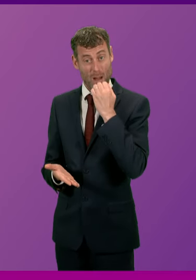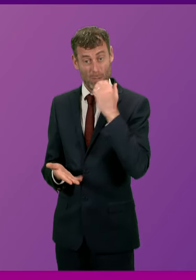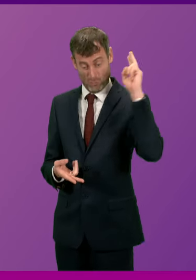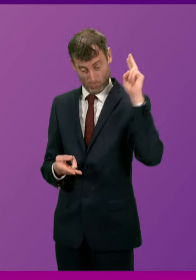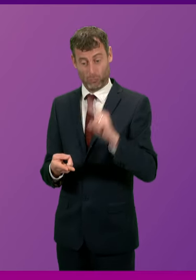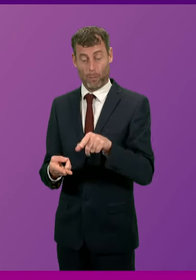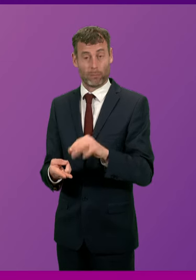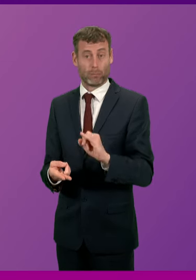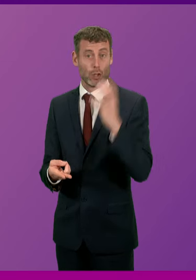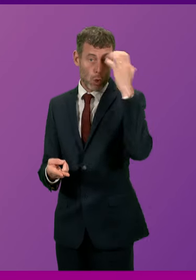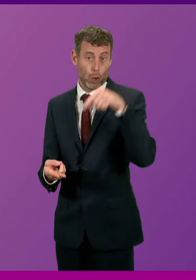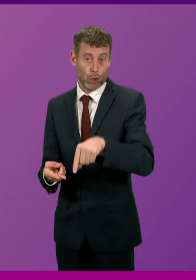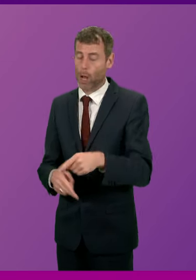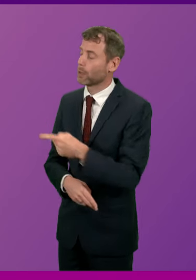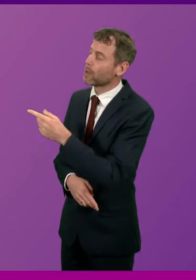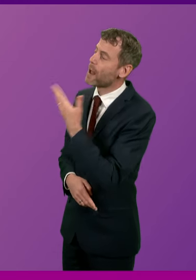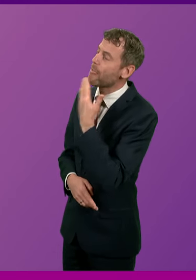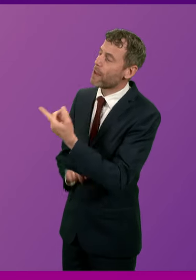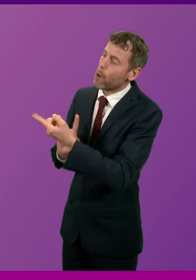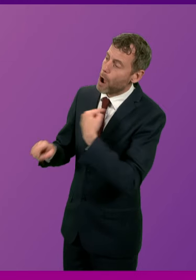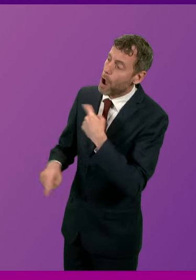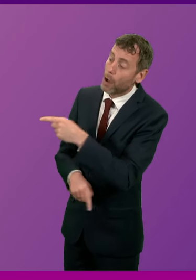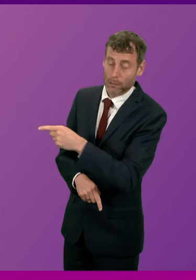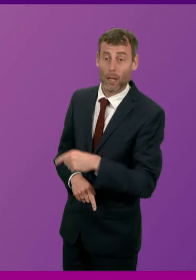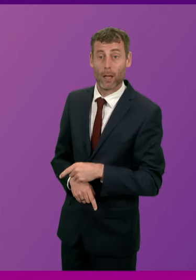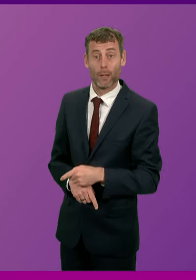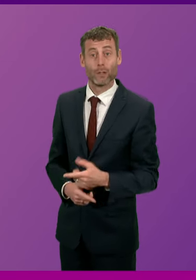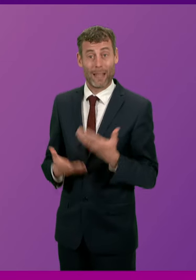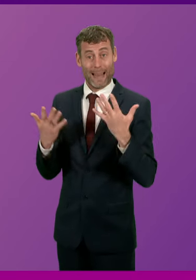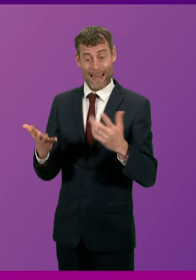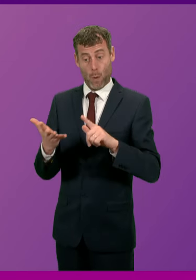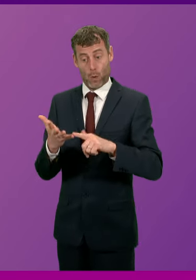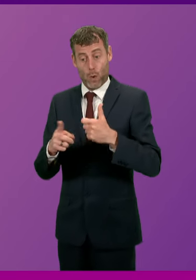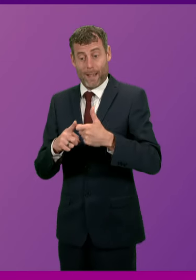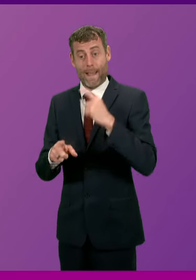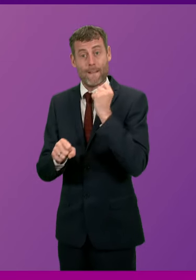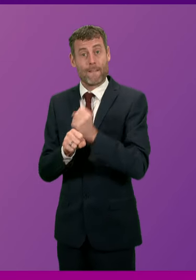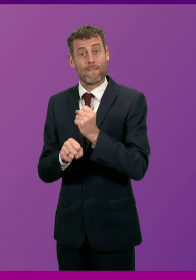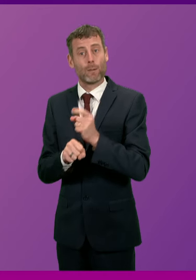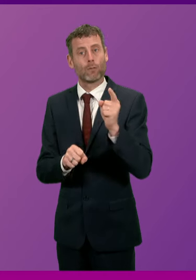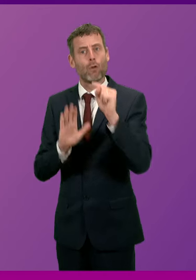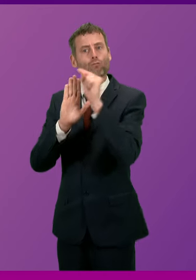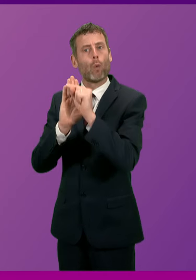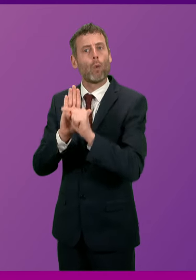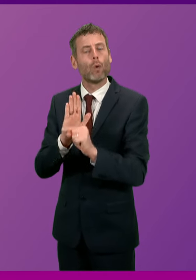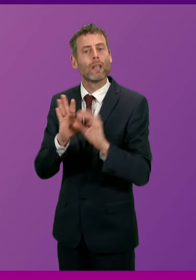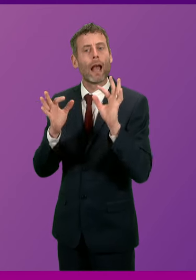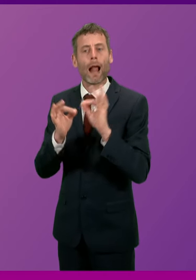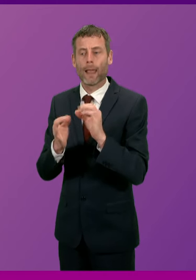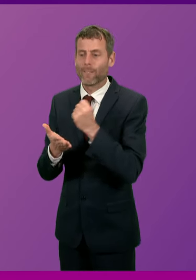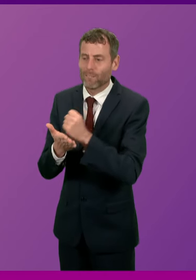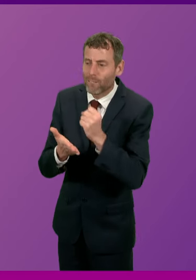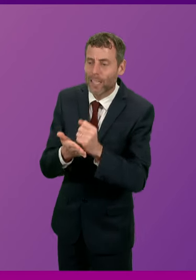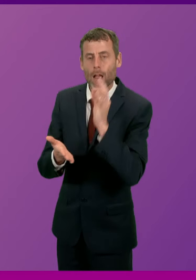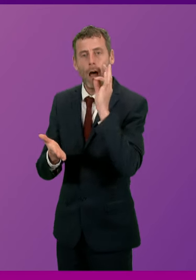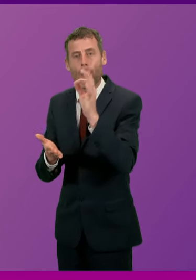Hawkey. I thank the First Minister for that answer. The impact which the UK Government's cruel immigration policies are having on Scotland's health